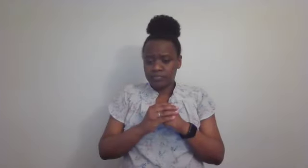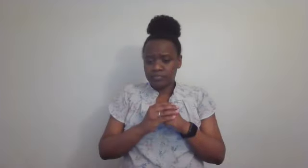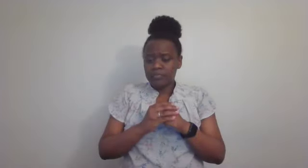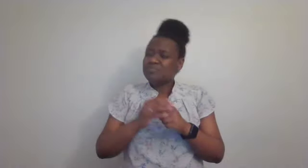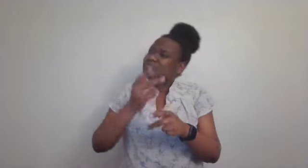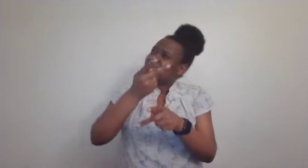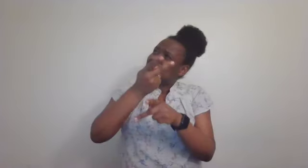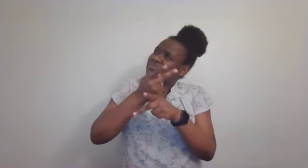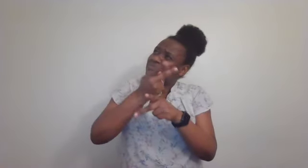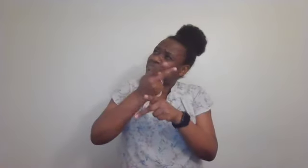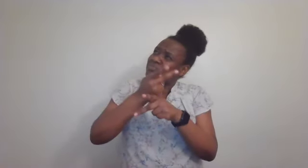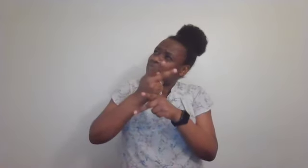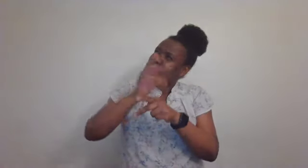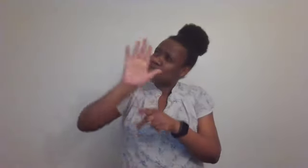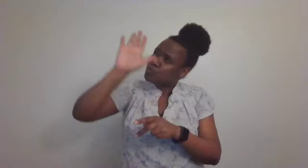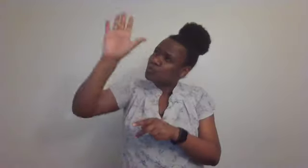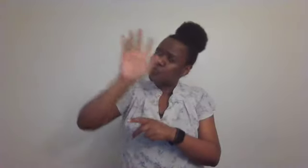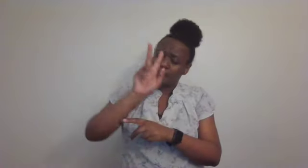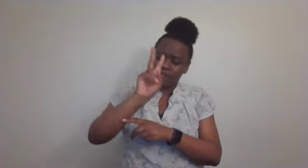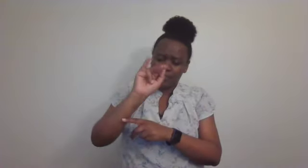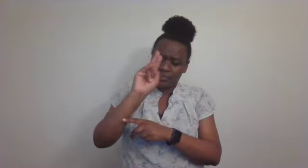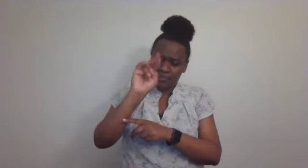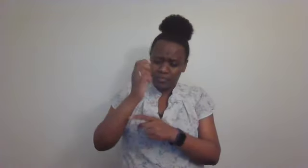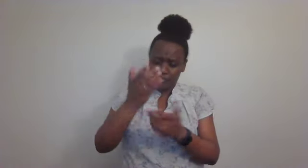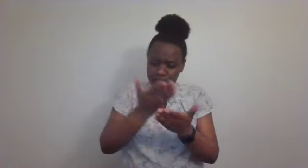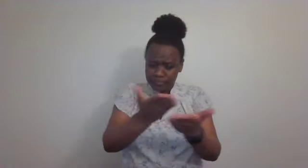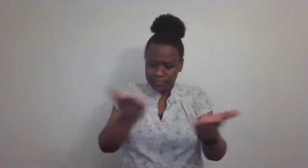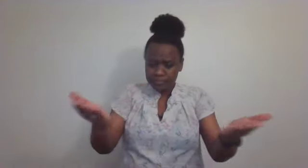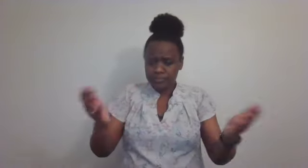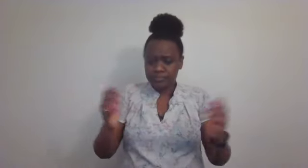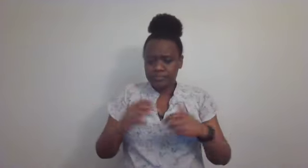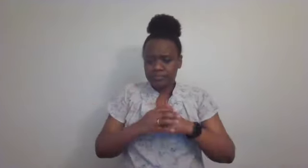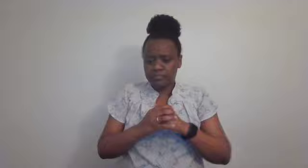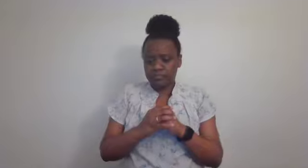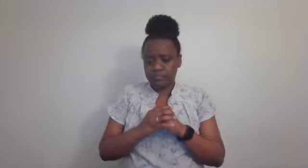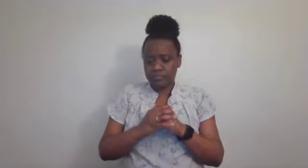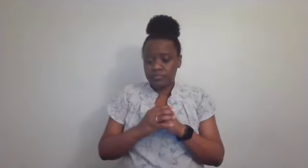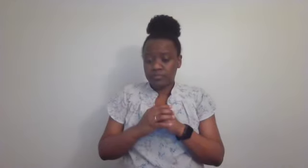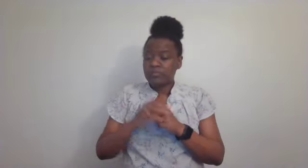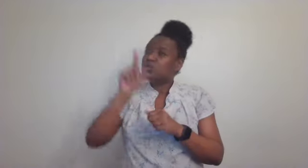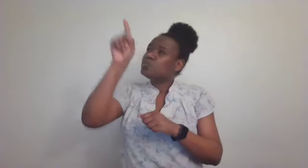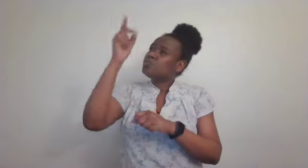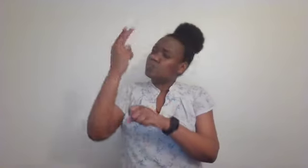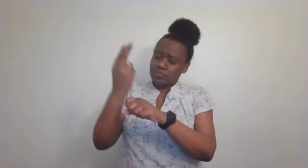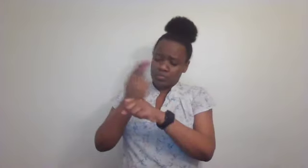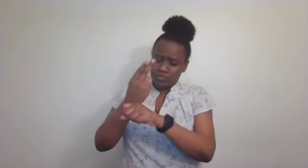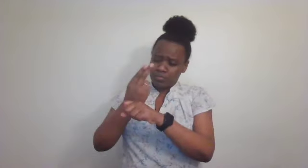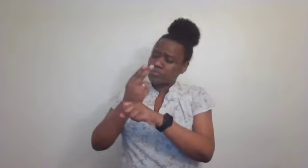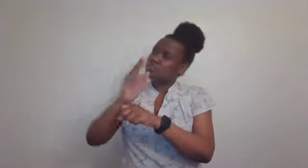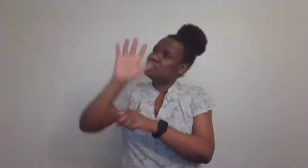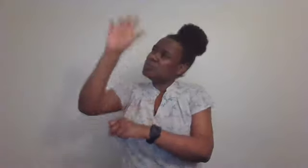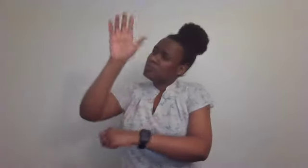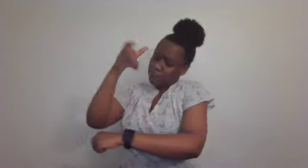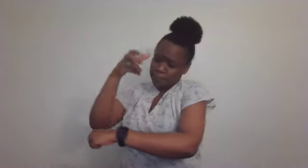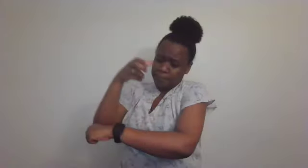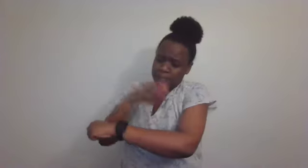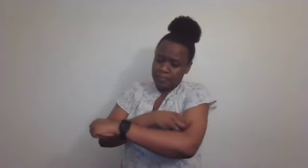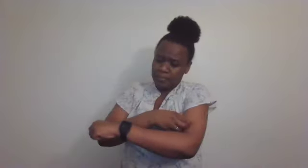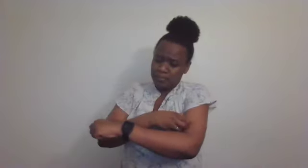take care of this vine and protect what your right hand has